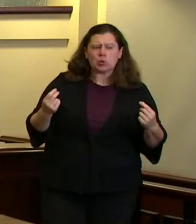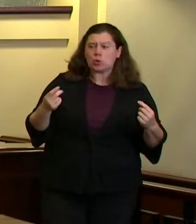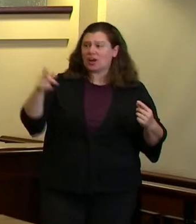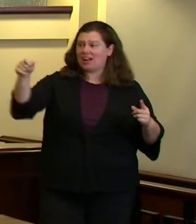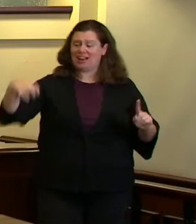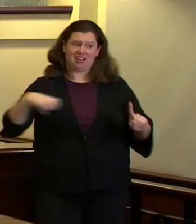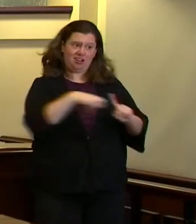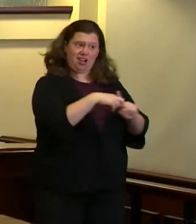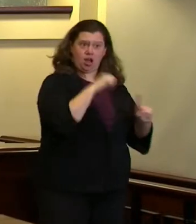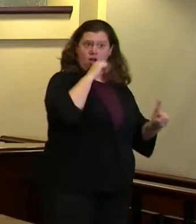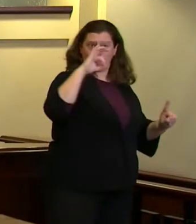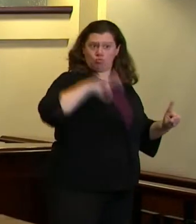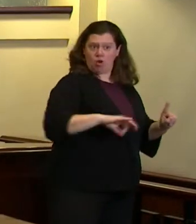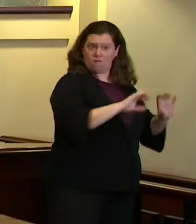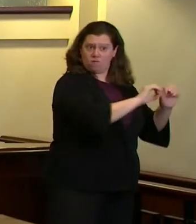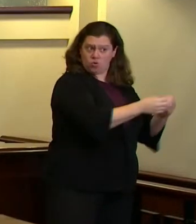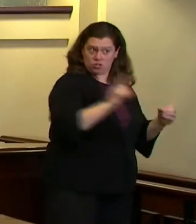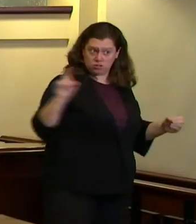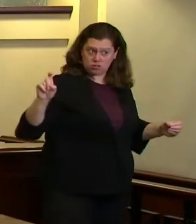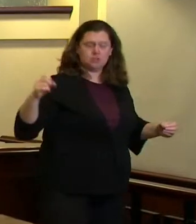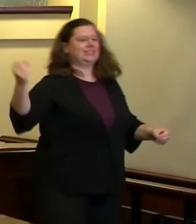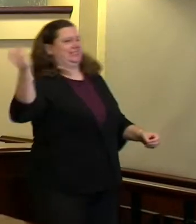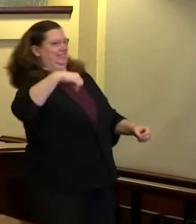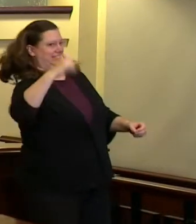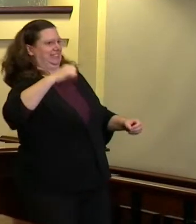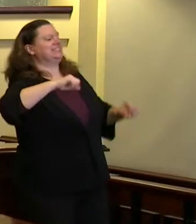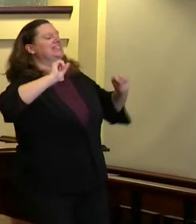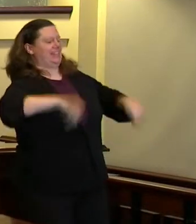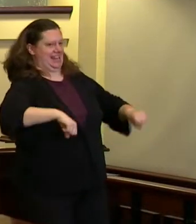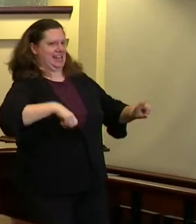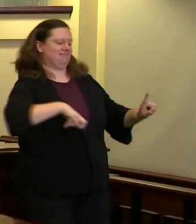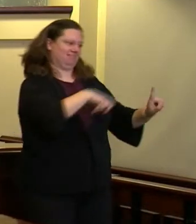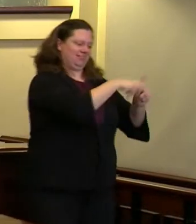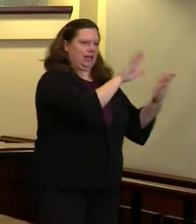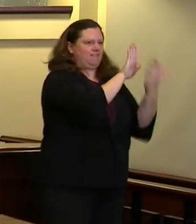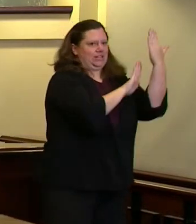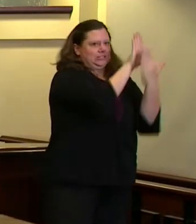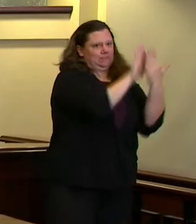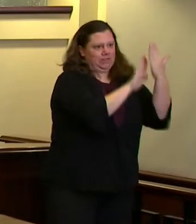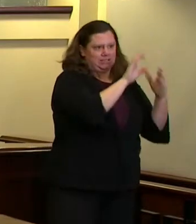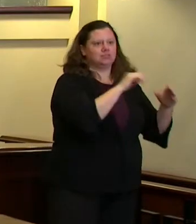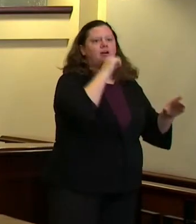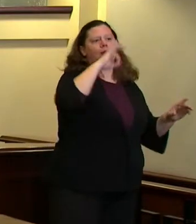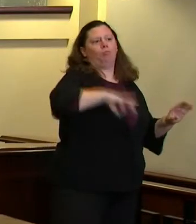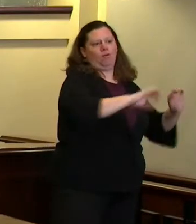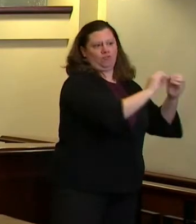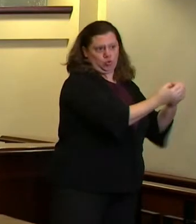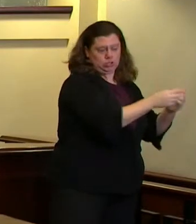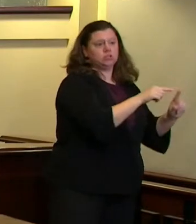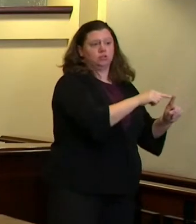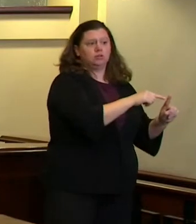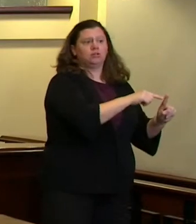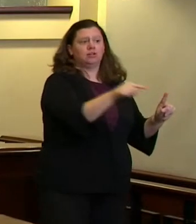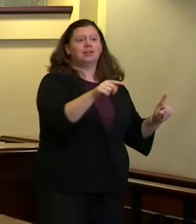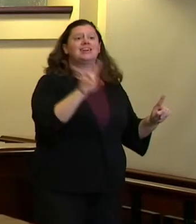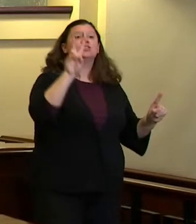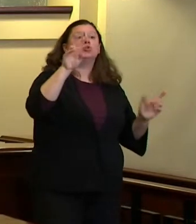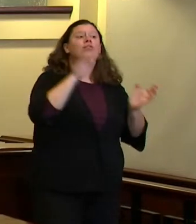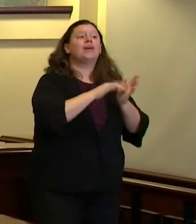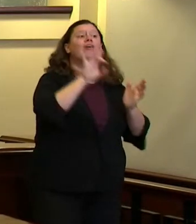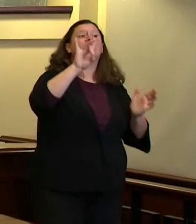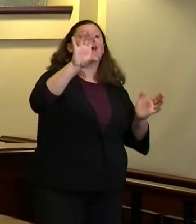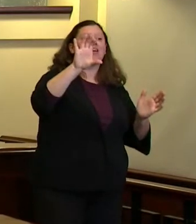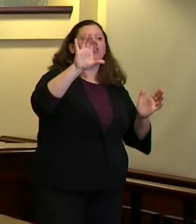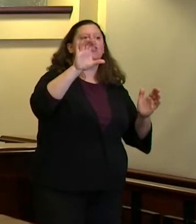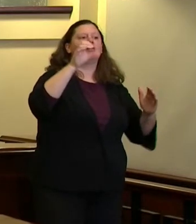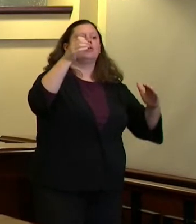okay good there's there's your answer on that one but yeah the 2800 are through United Way yeah those are the online that's the number of